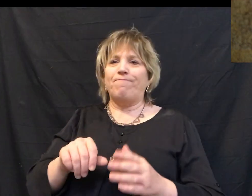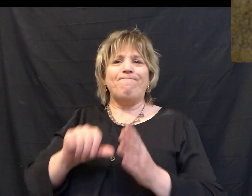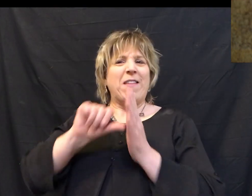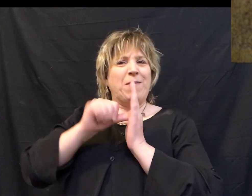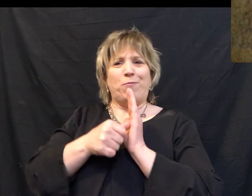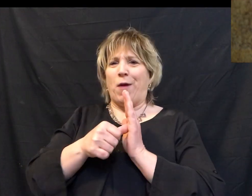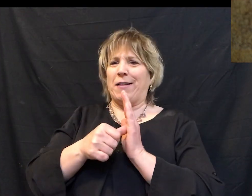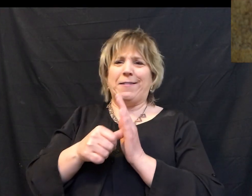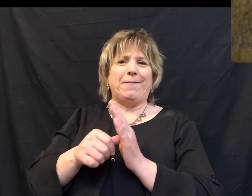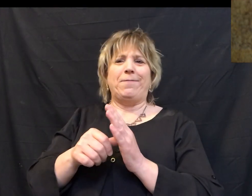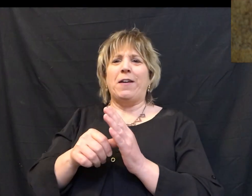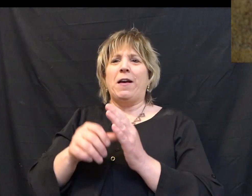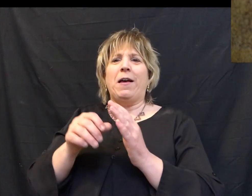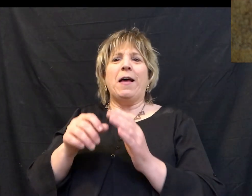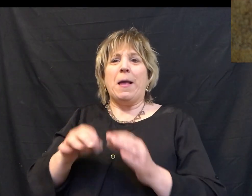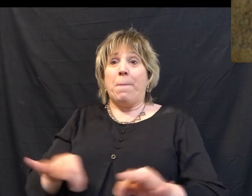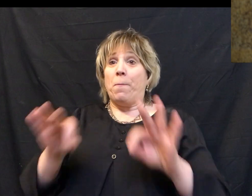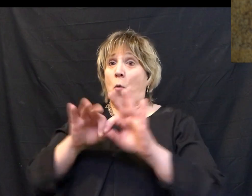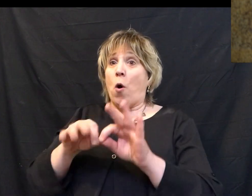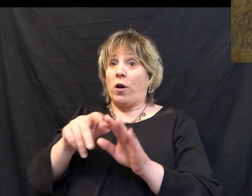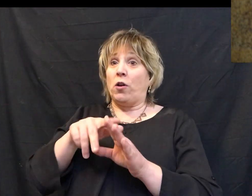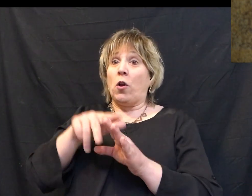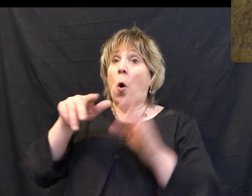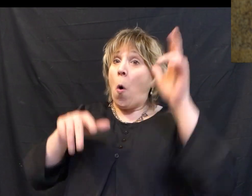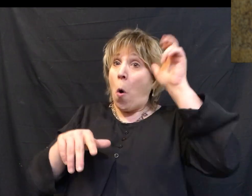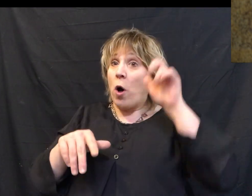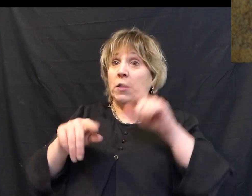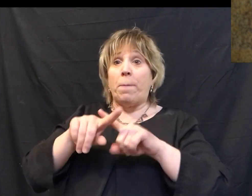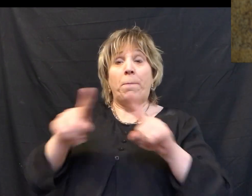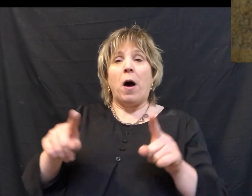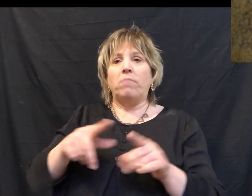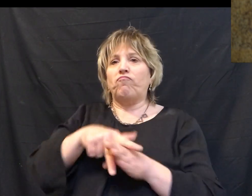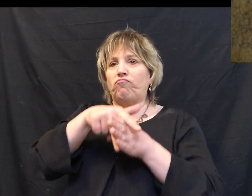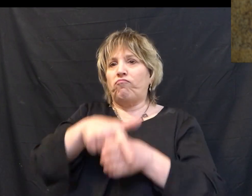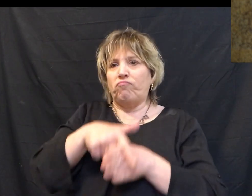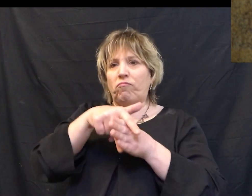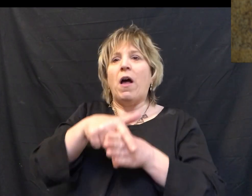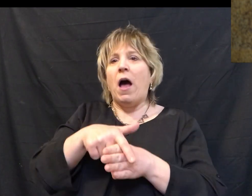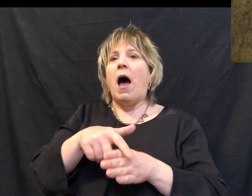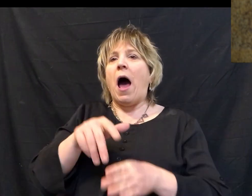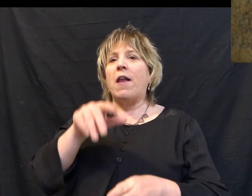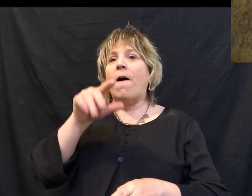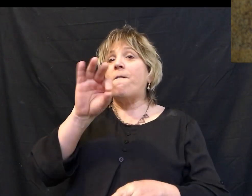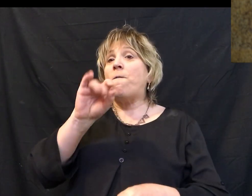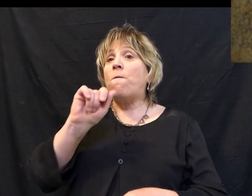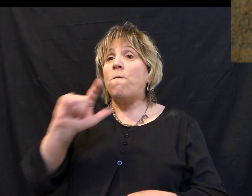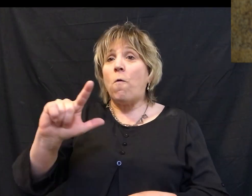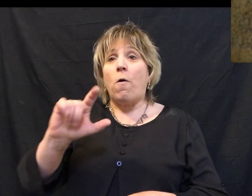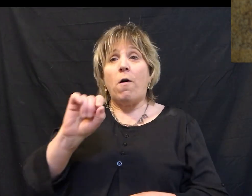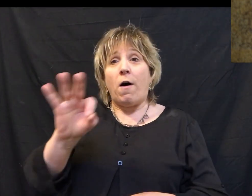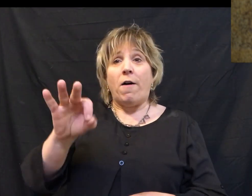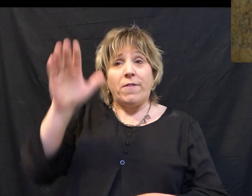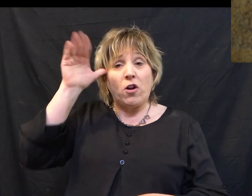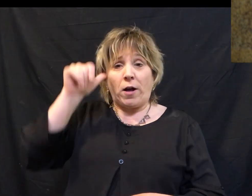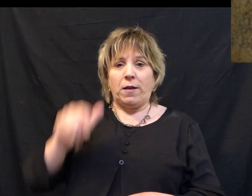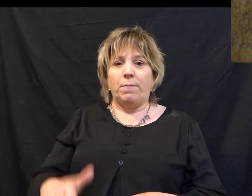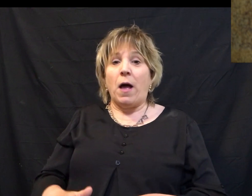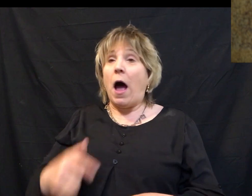riding on an impressive war horse, but riding on the foal of a donkey. I remember